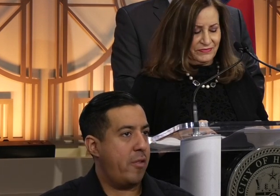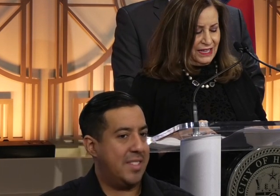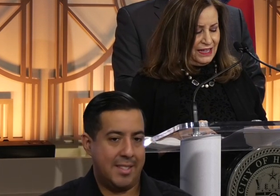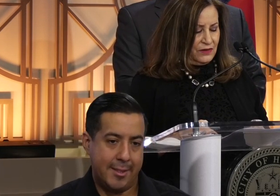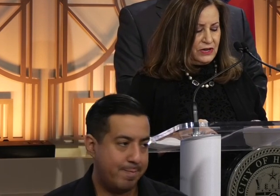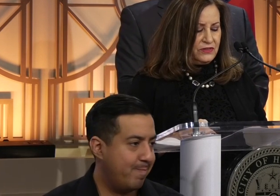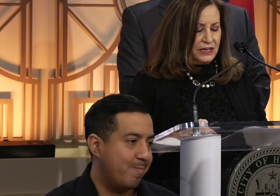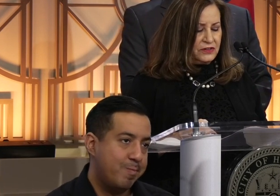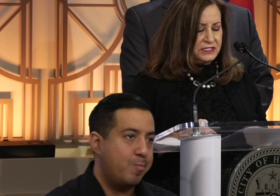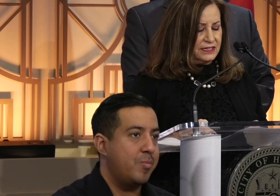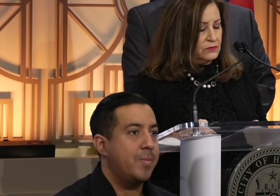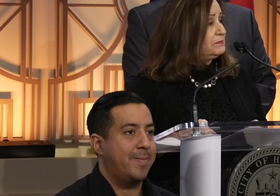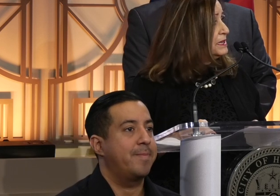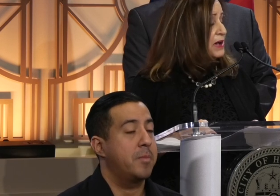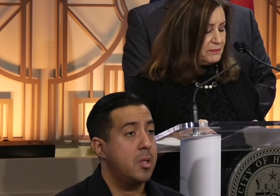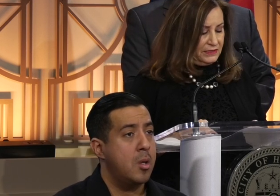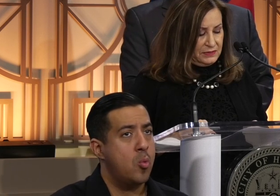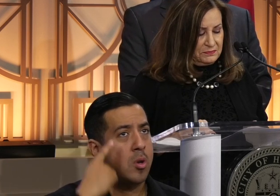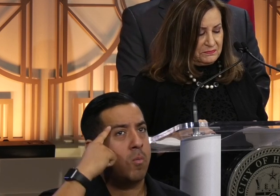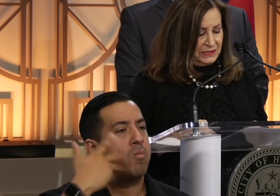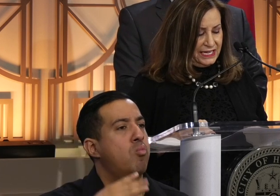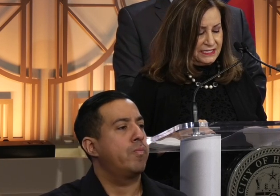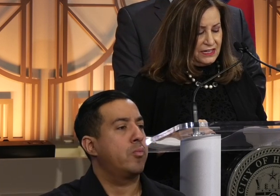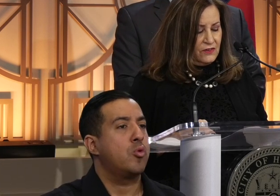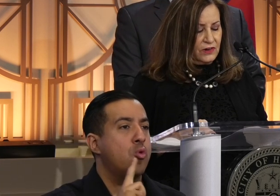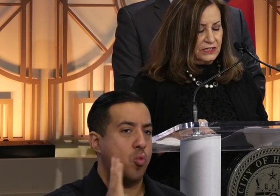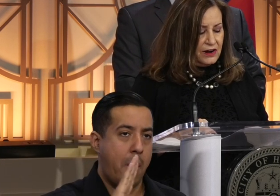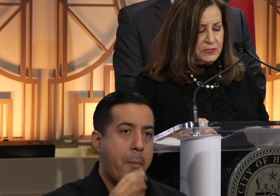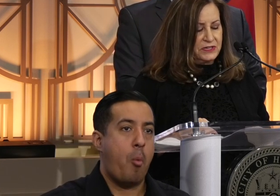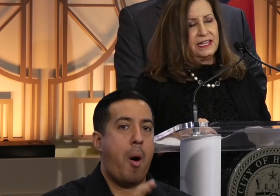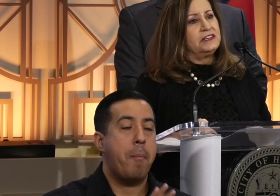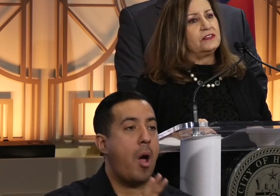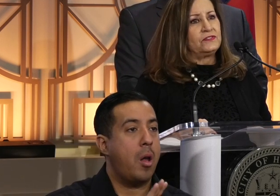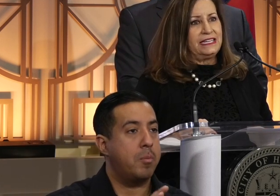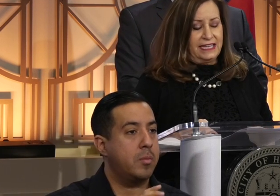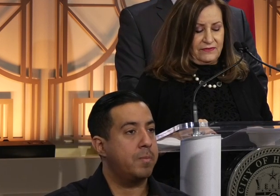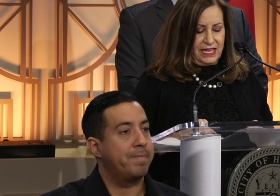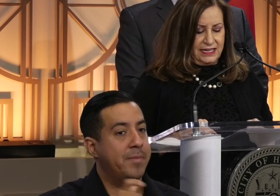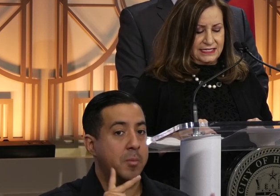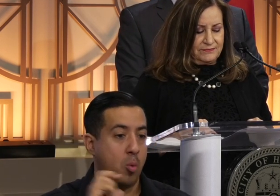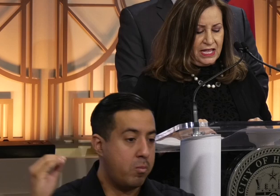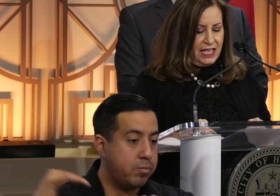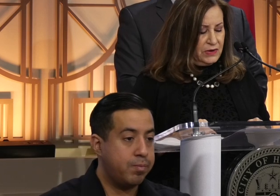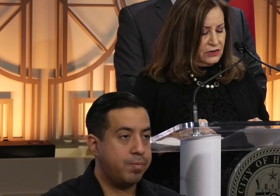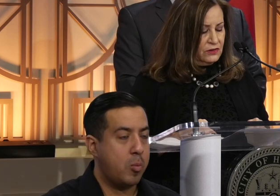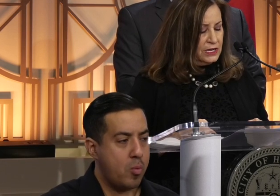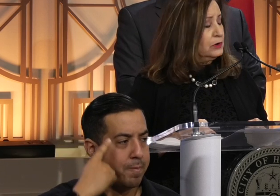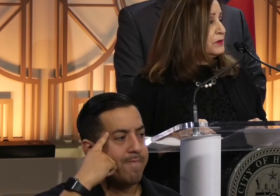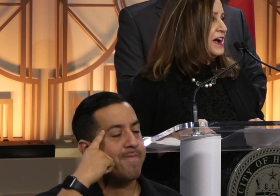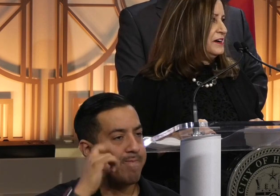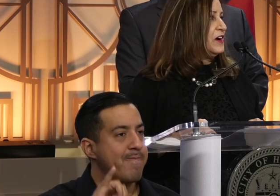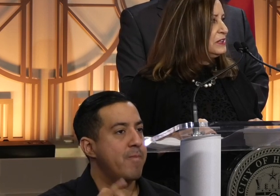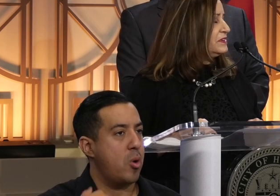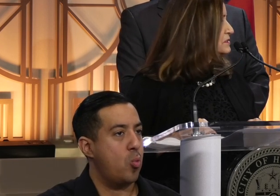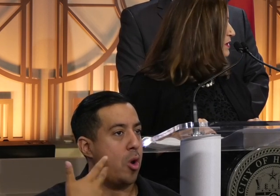ever. We knew that Houston would be a popular place for a large percentage of fleeing Afghanis, and we knew it